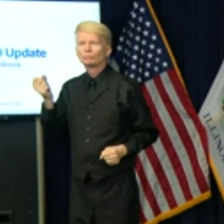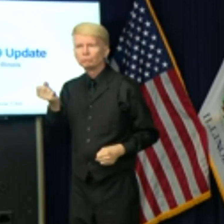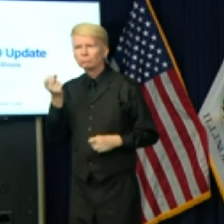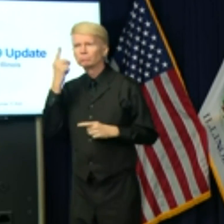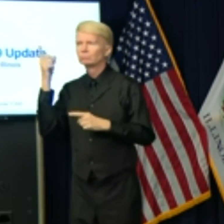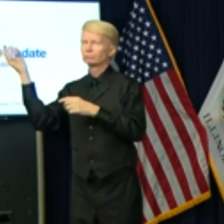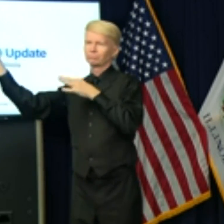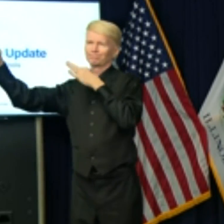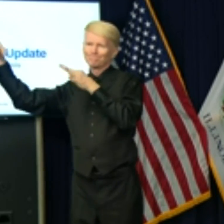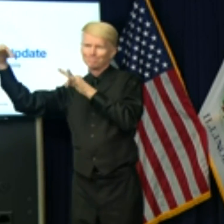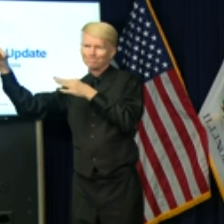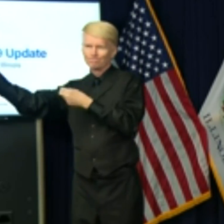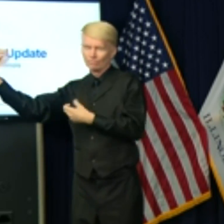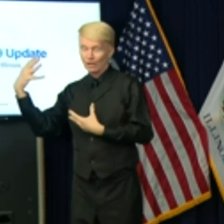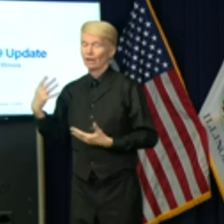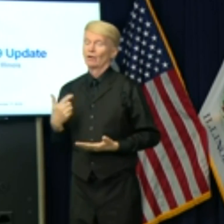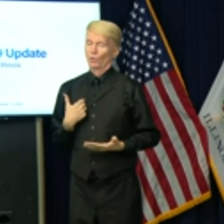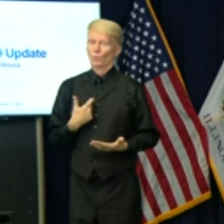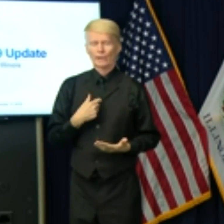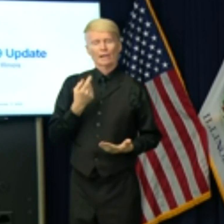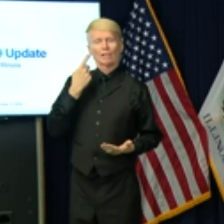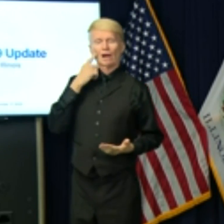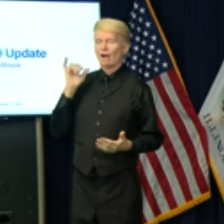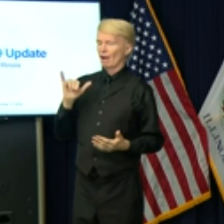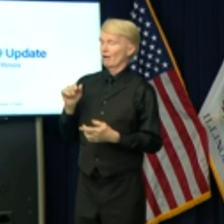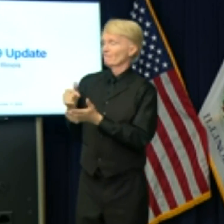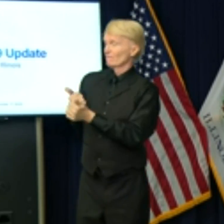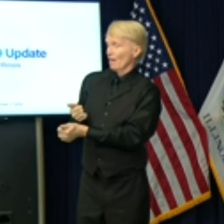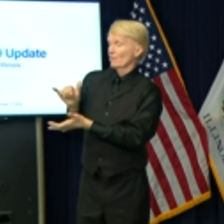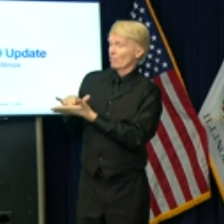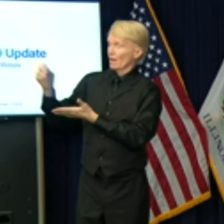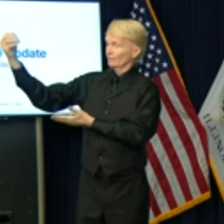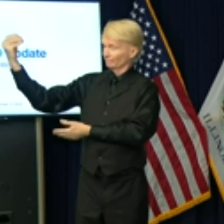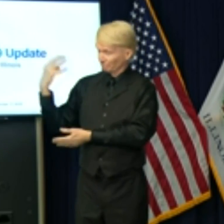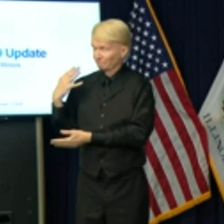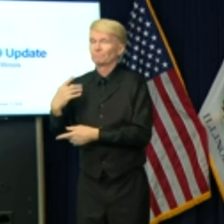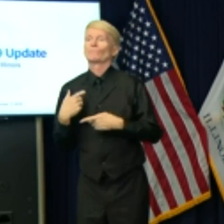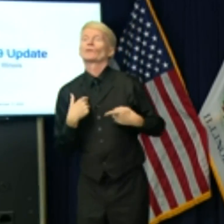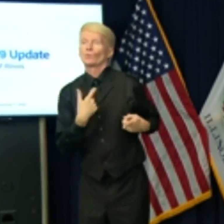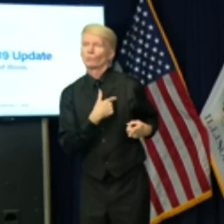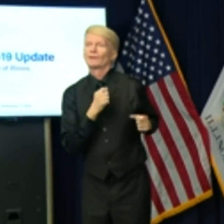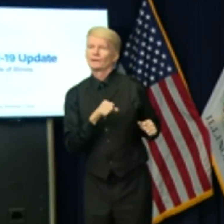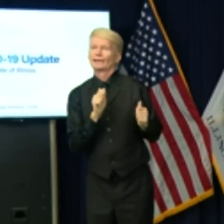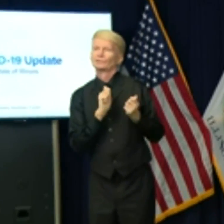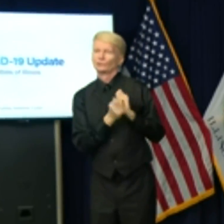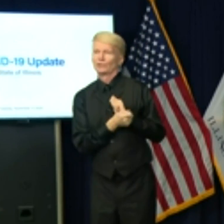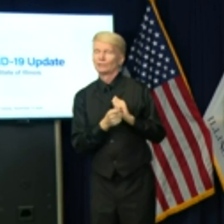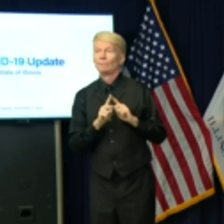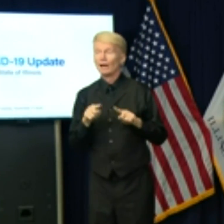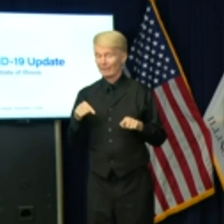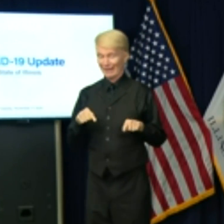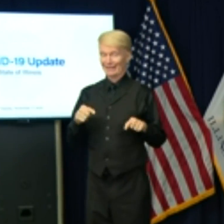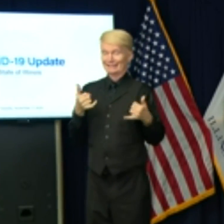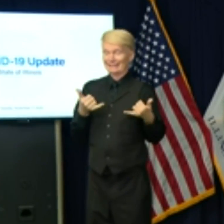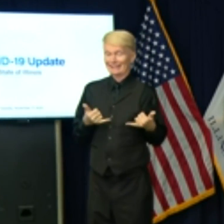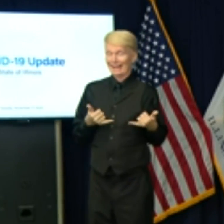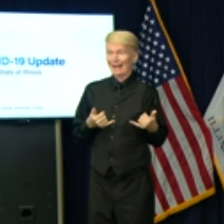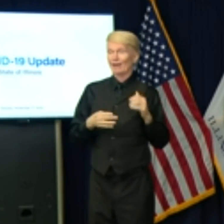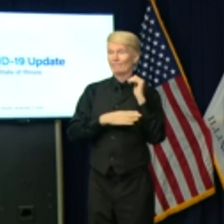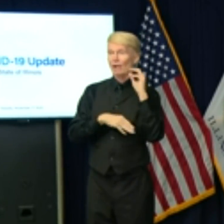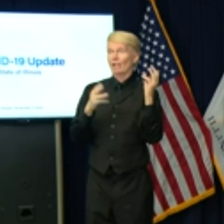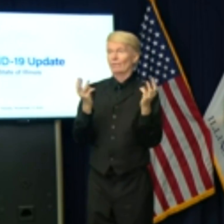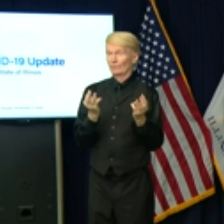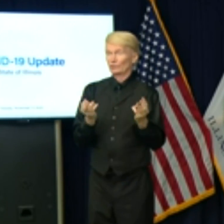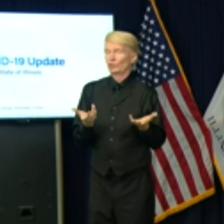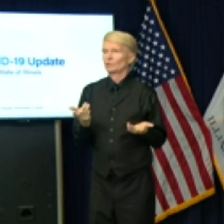with these mitigations, we believe that we can bend the curve, and it's different than the spring because we know more about